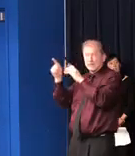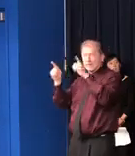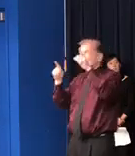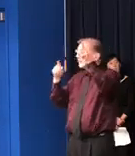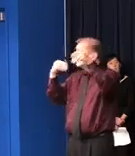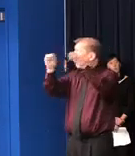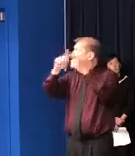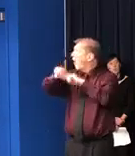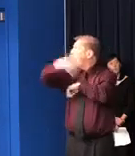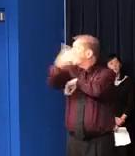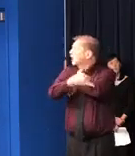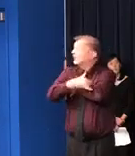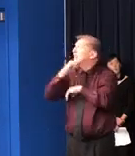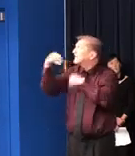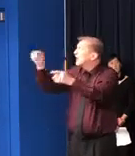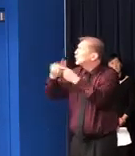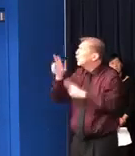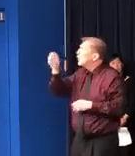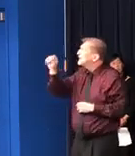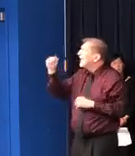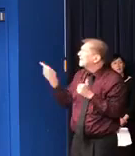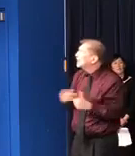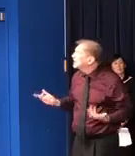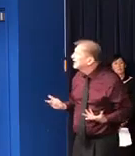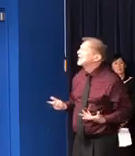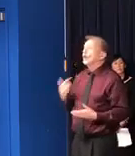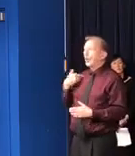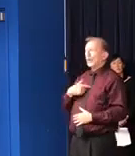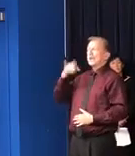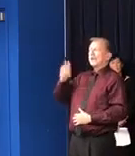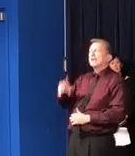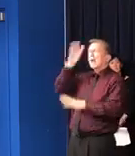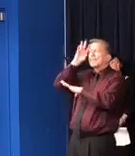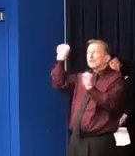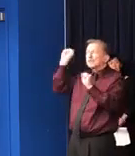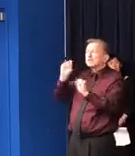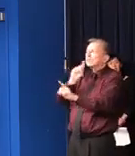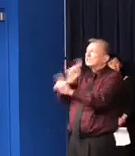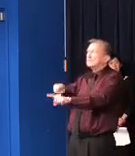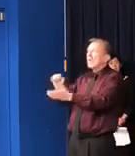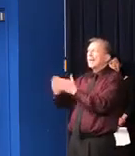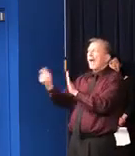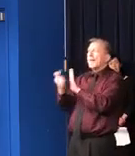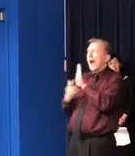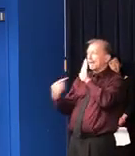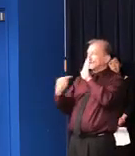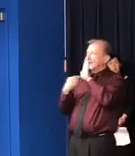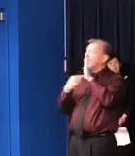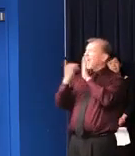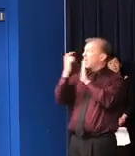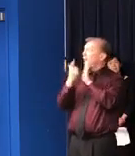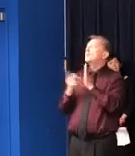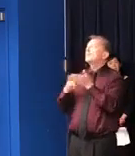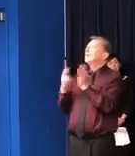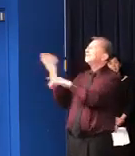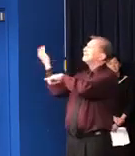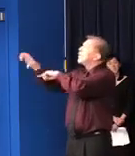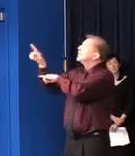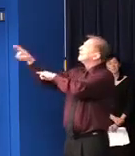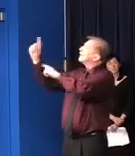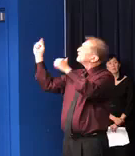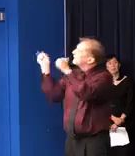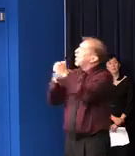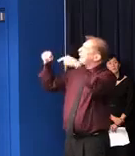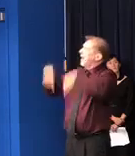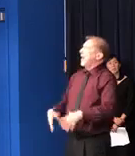companies. And again, that's why you need the Defense Production Act to be invoked so that we can get the ventilators here in the United States for what our